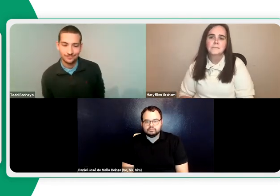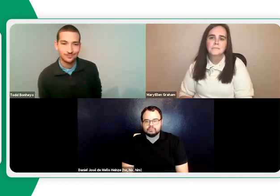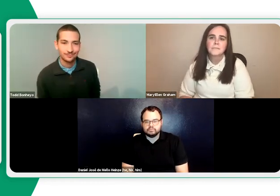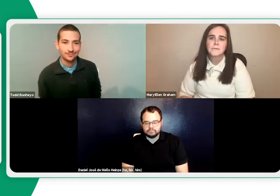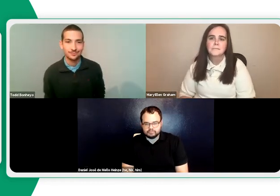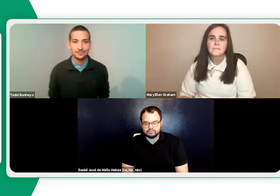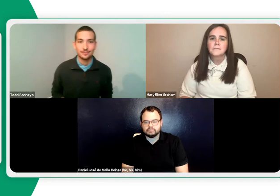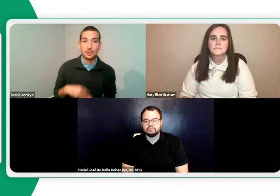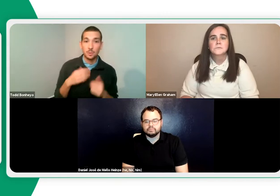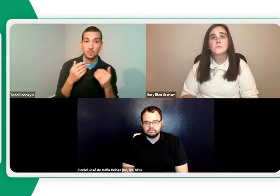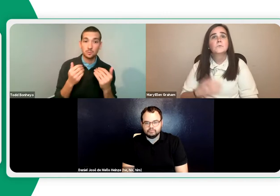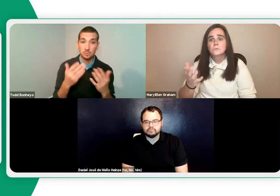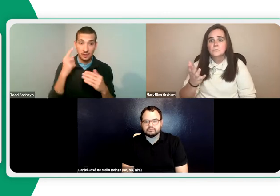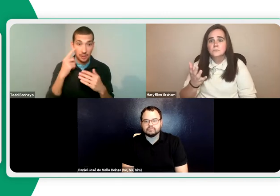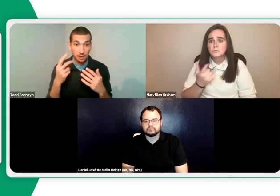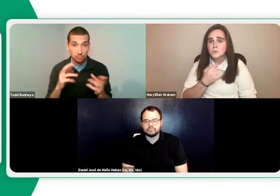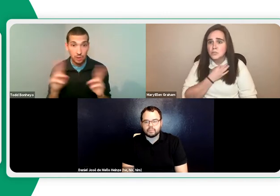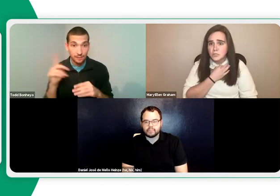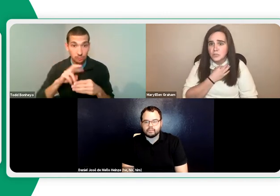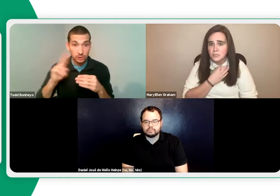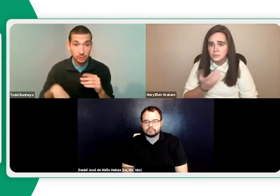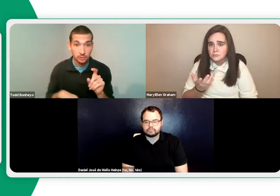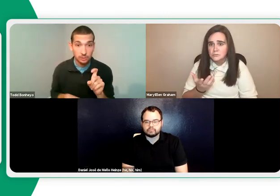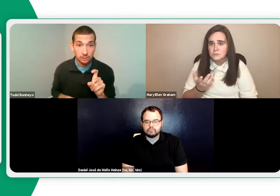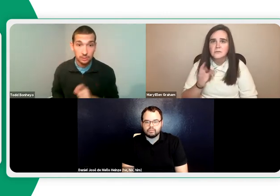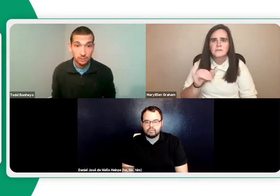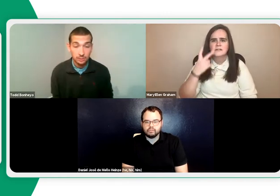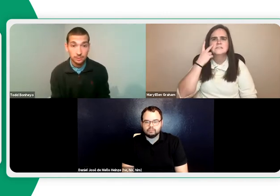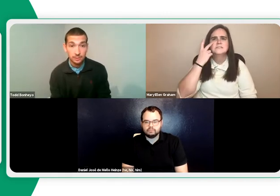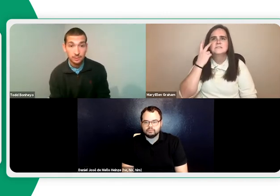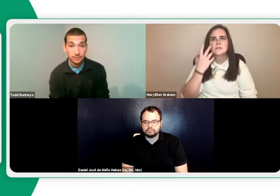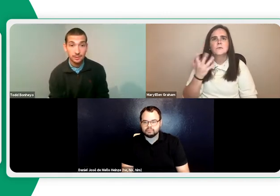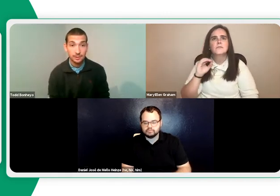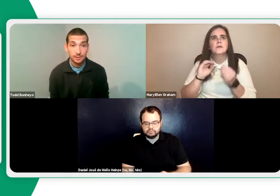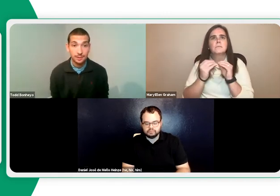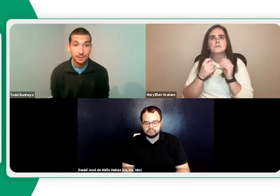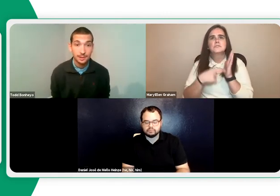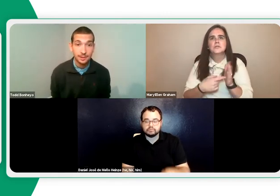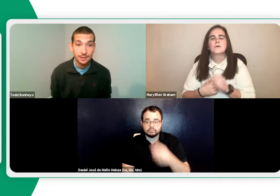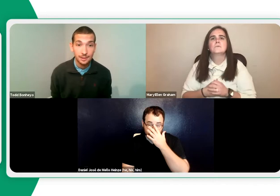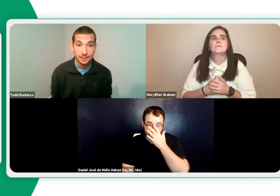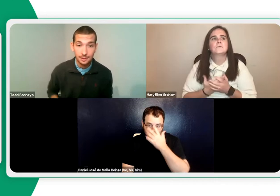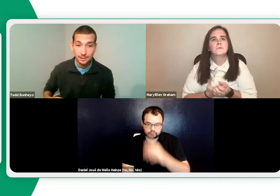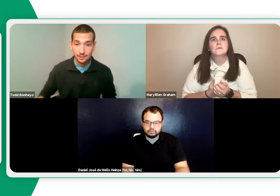Very agreed with the breakout room feature, Daniel. Are we ready to see the results from our poll?